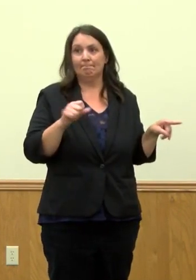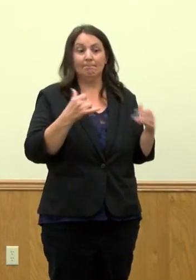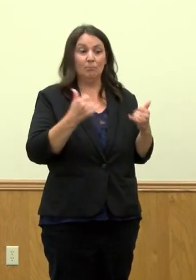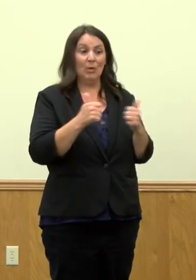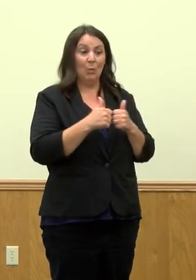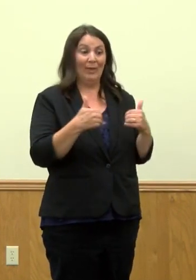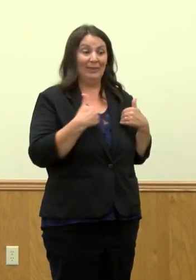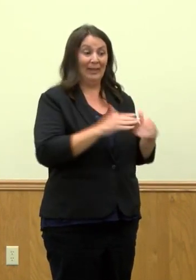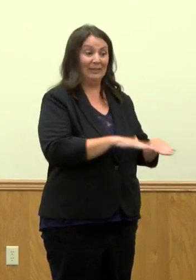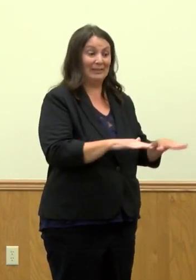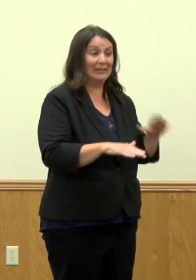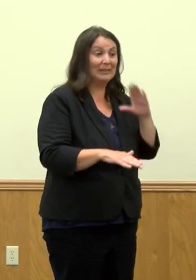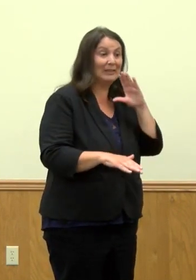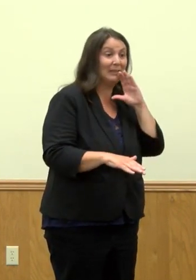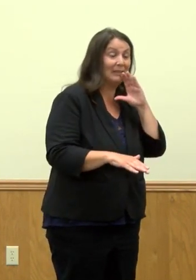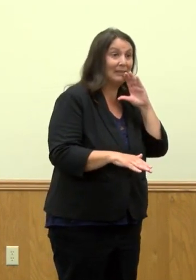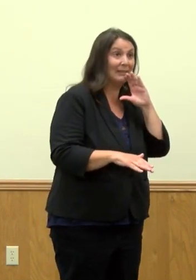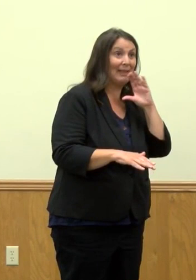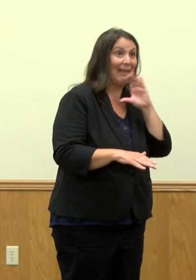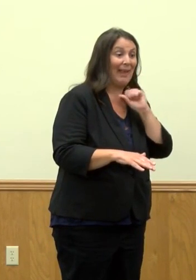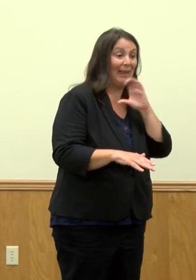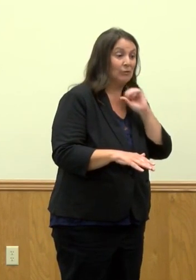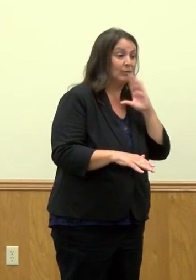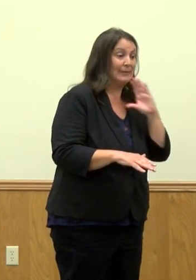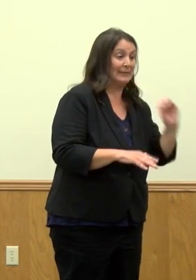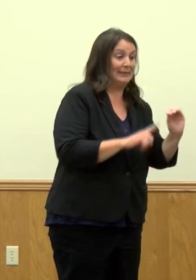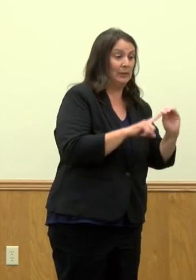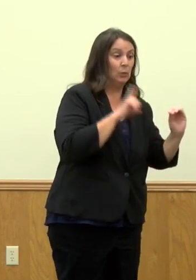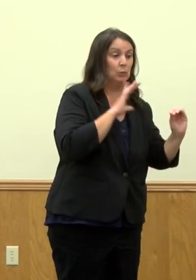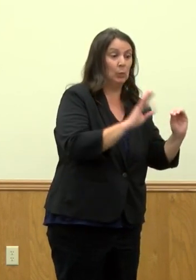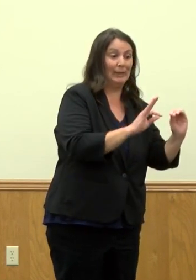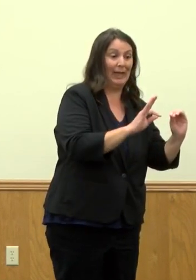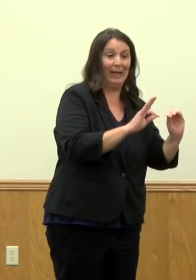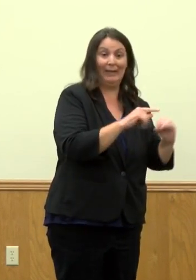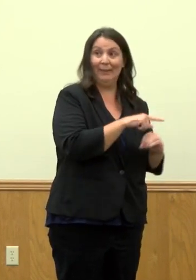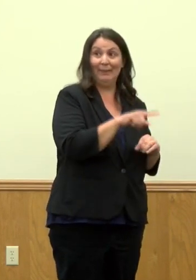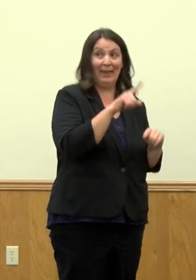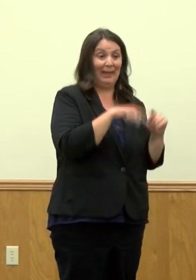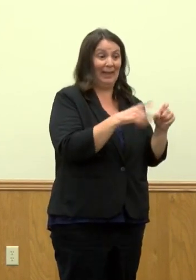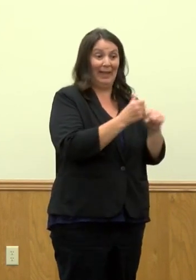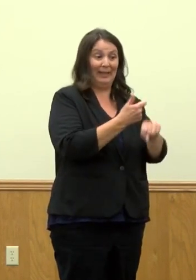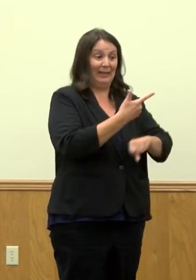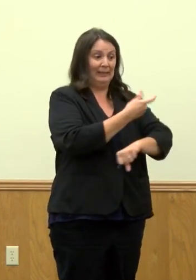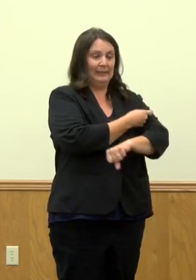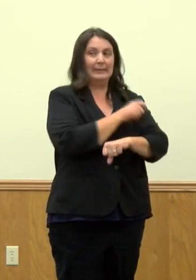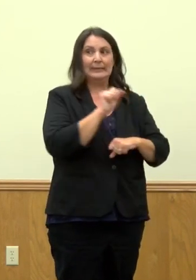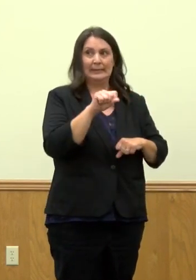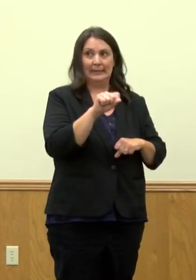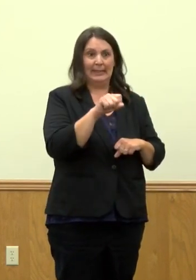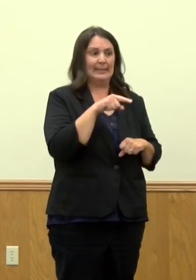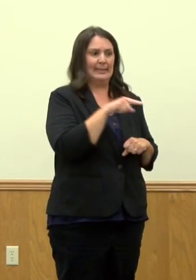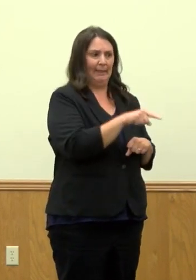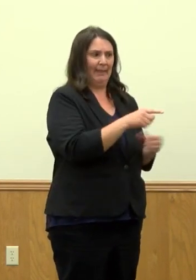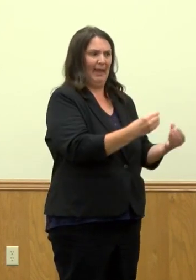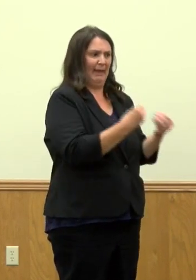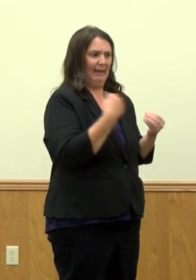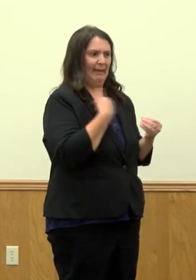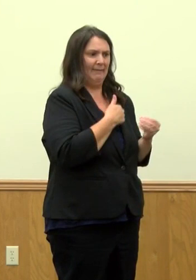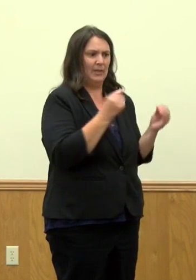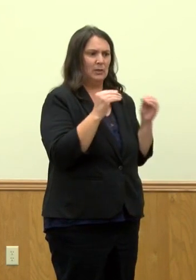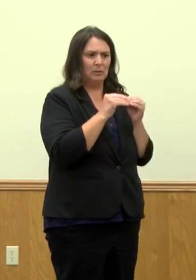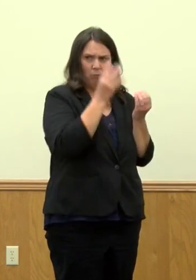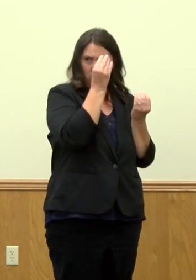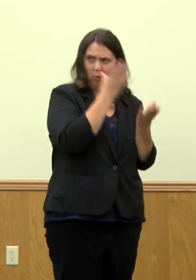populations, 0 to 9, and the ones who cannot get vaccinated as of now, we'll have definitely more data, and hopefully that would be,